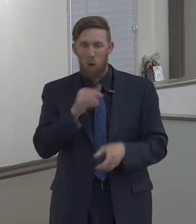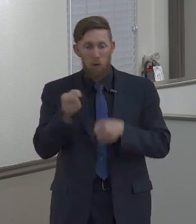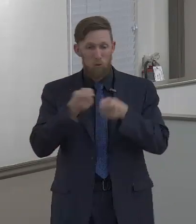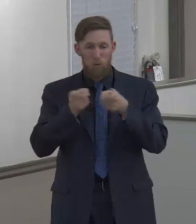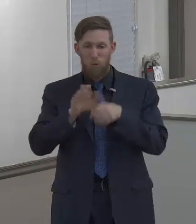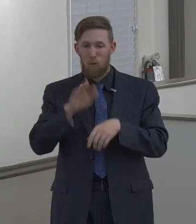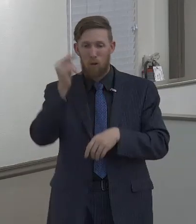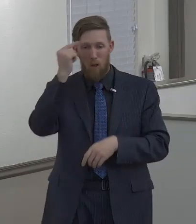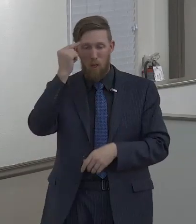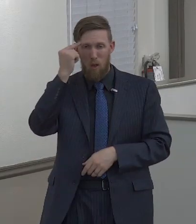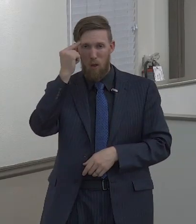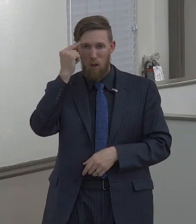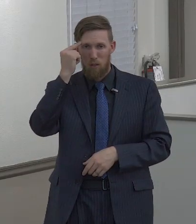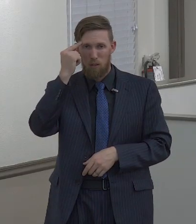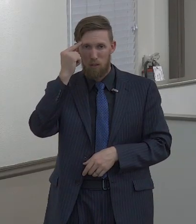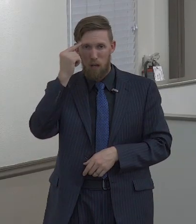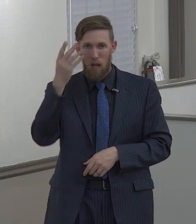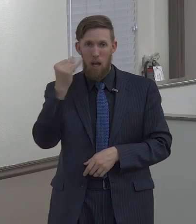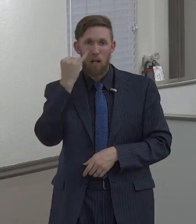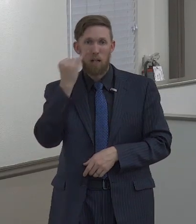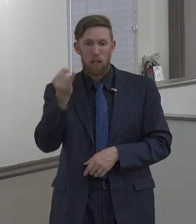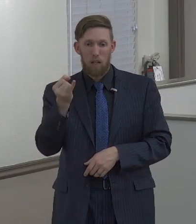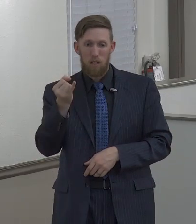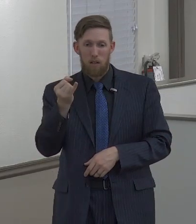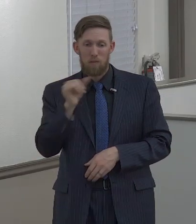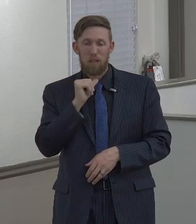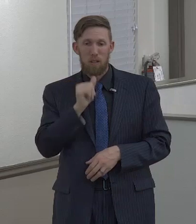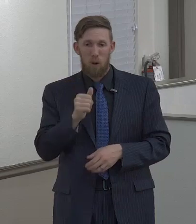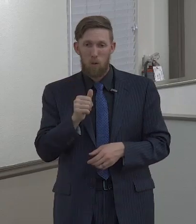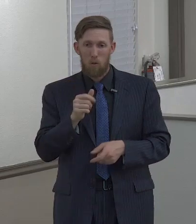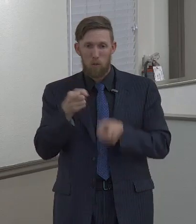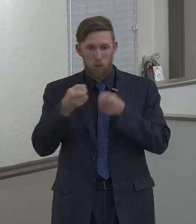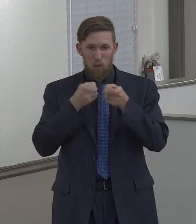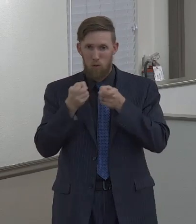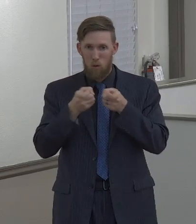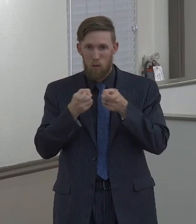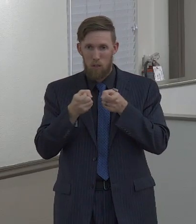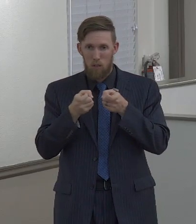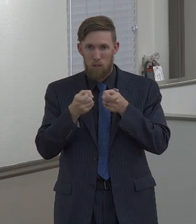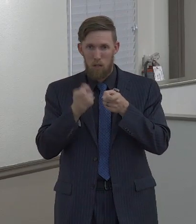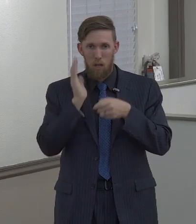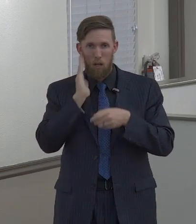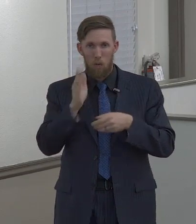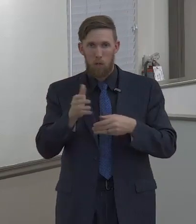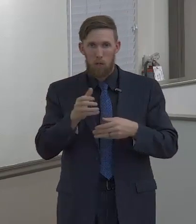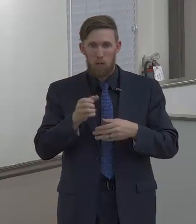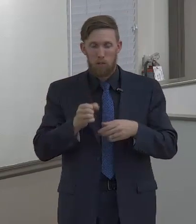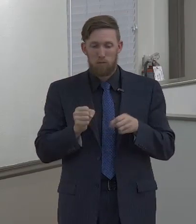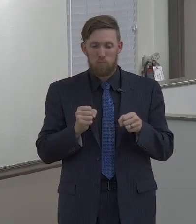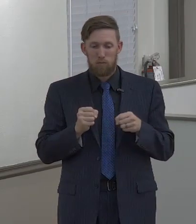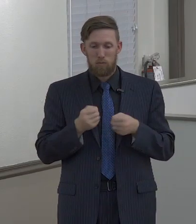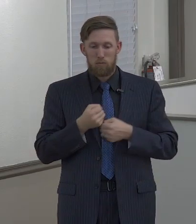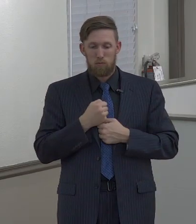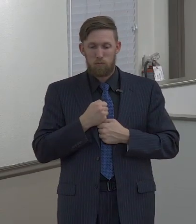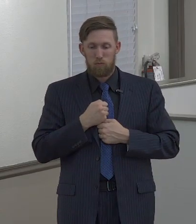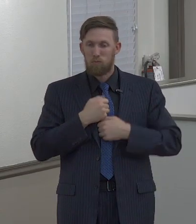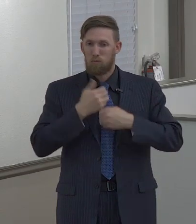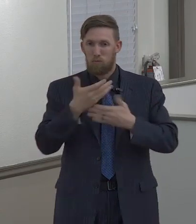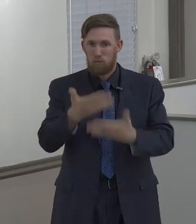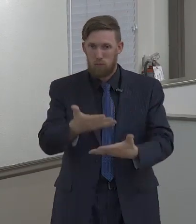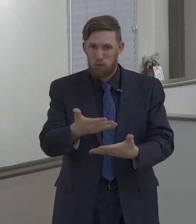unchecked, the problem is it's only in the heart for so long